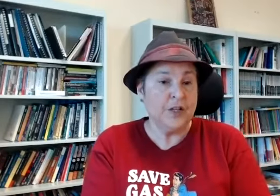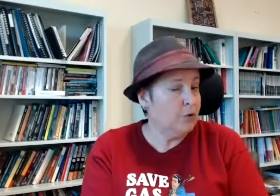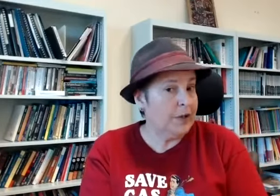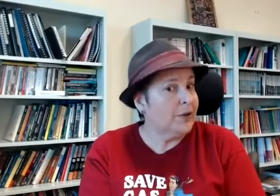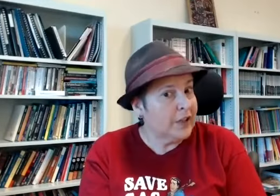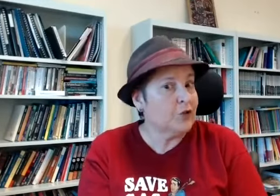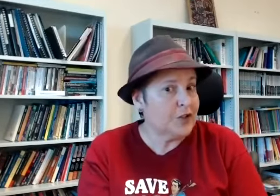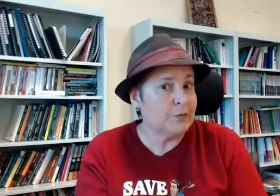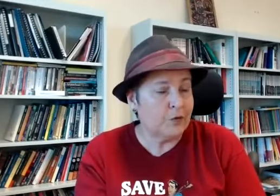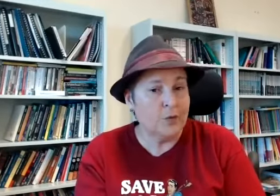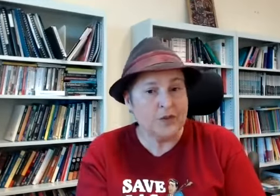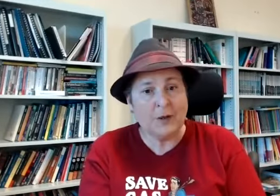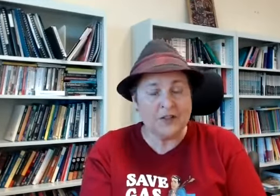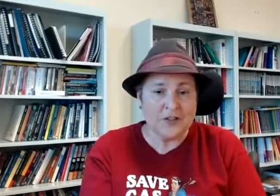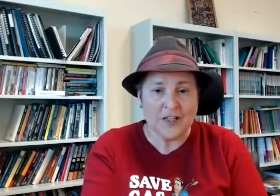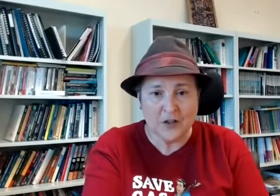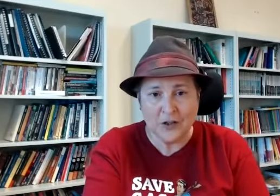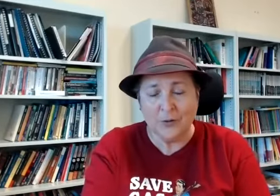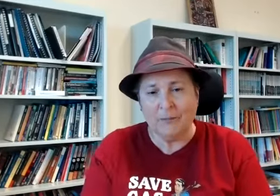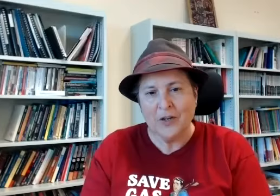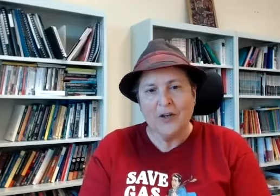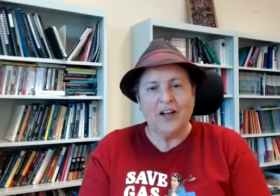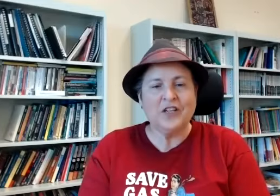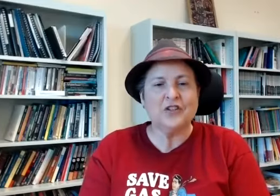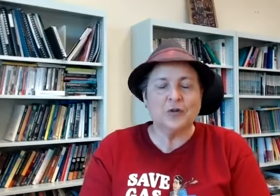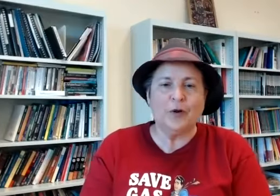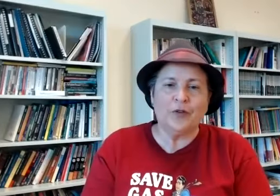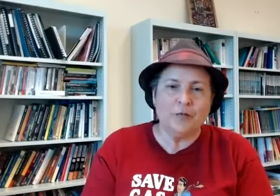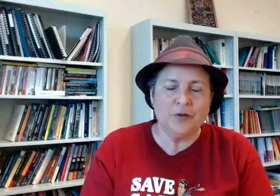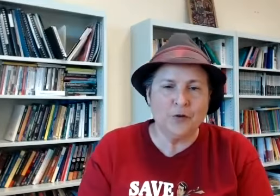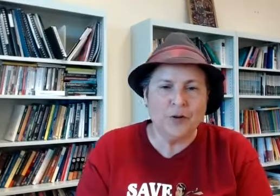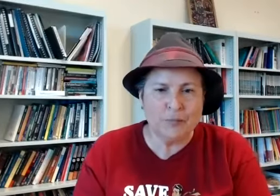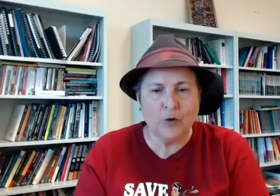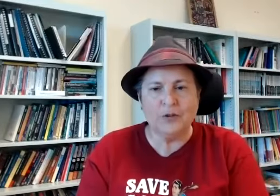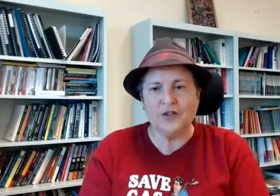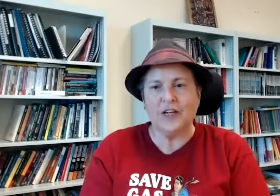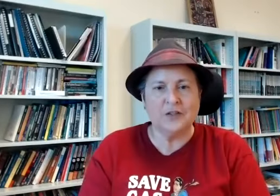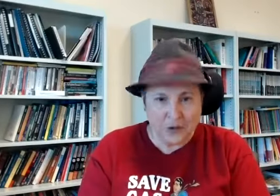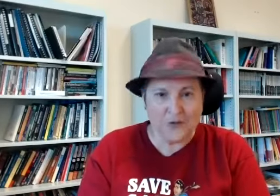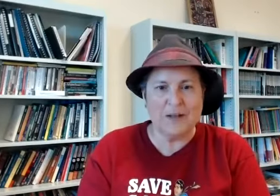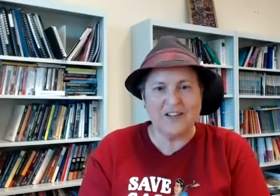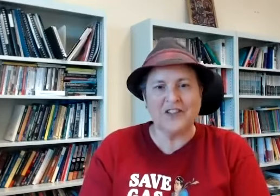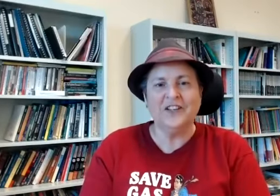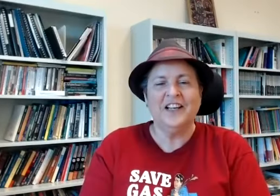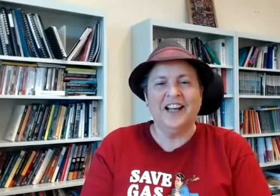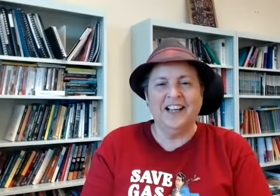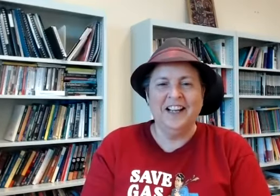would be a really interesting performance space and it sounds like you um touched upon that with your employment uh service manager um